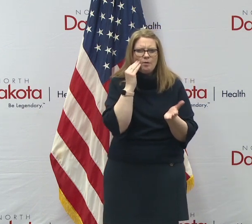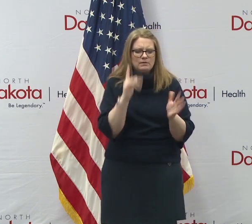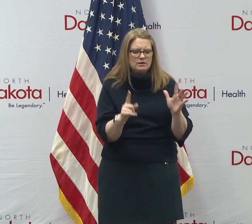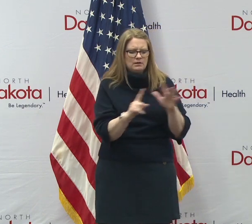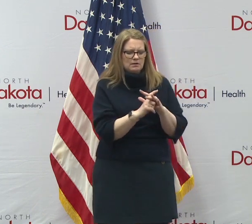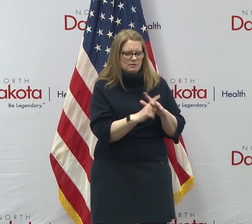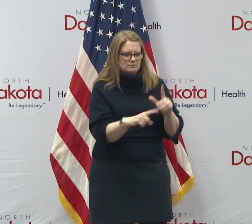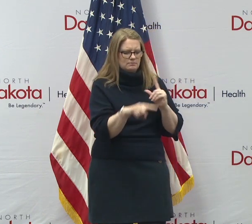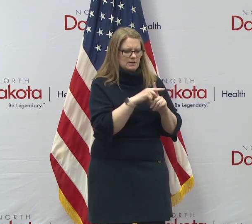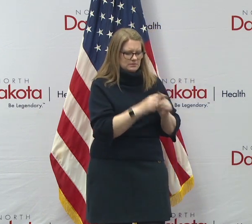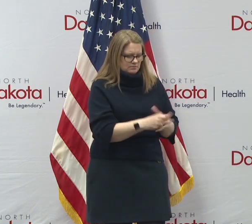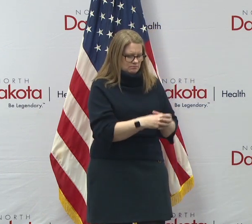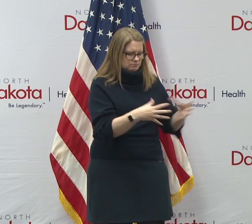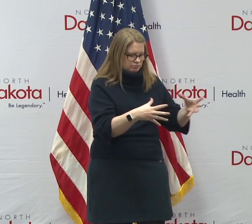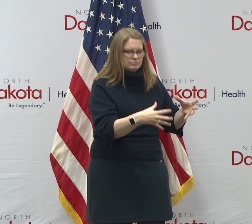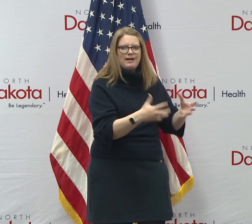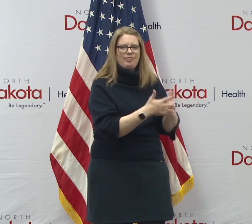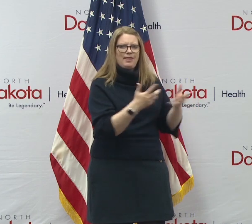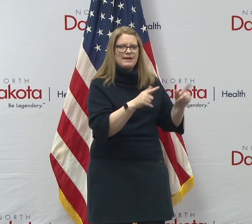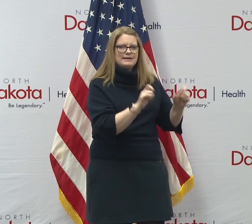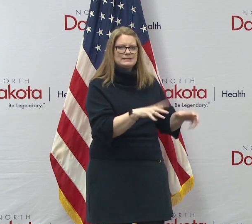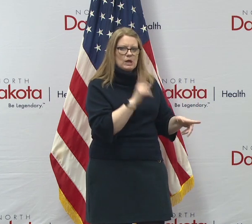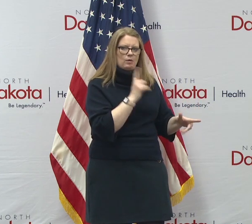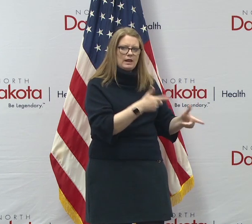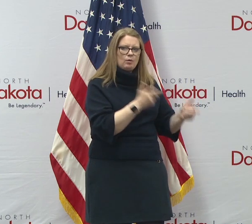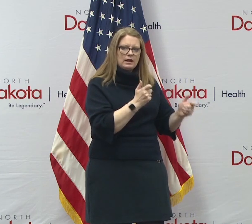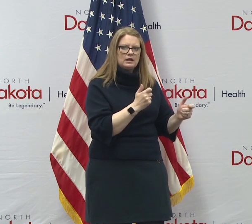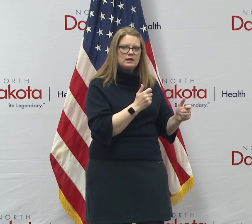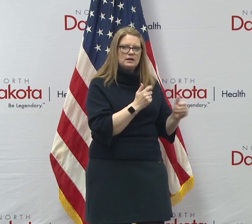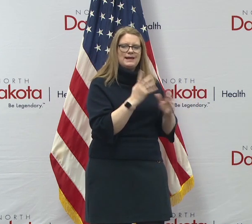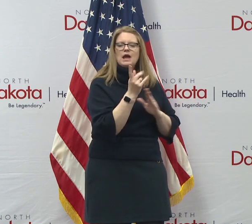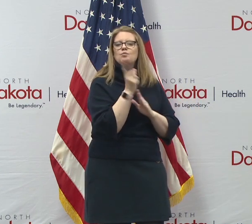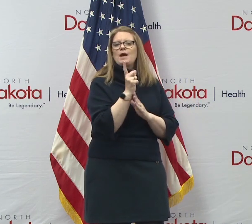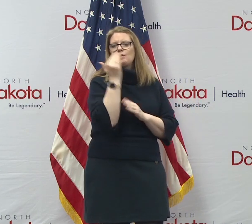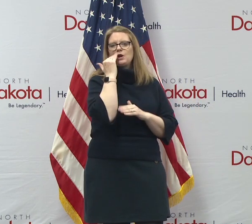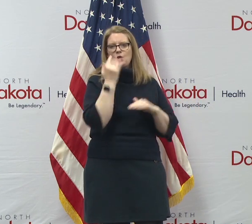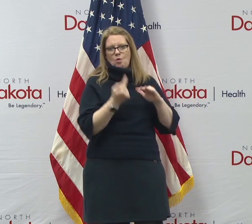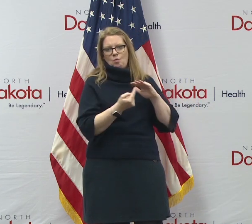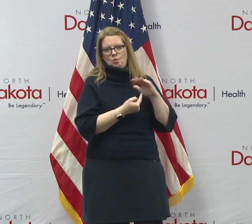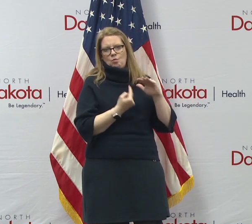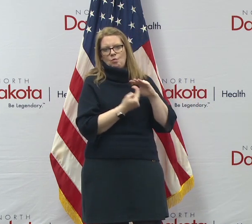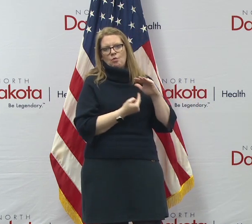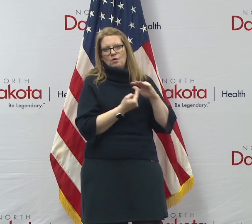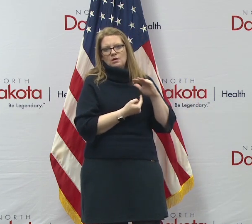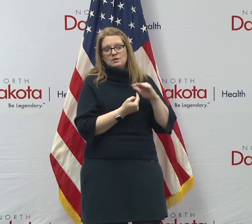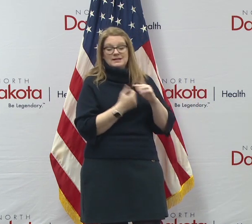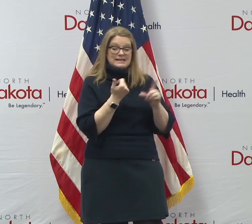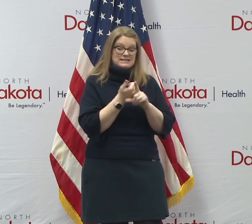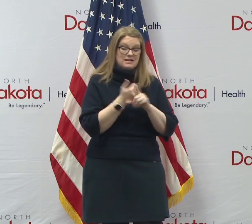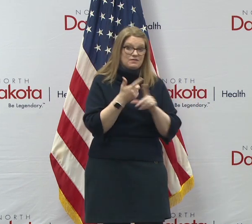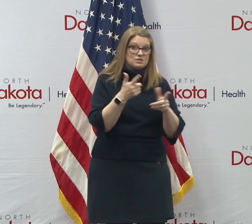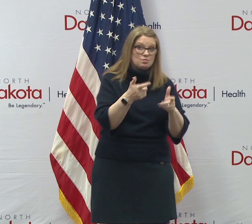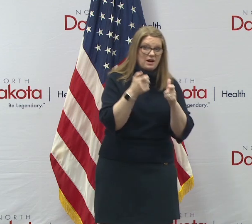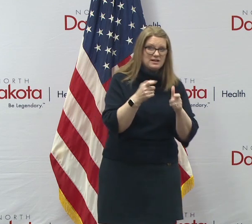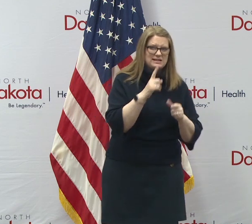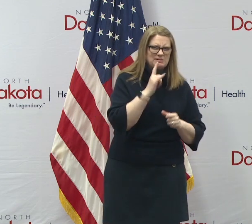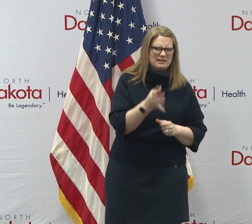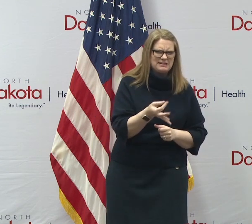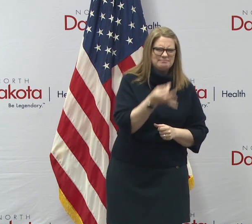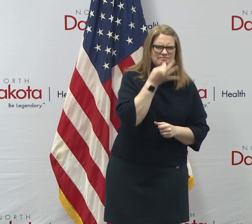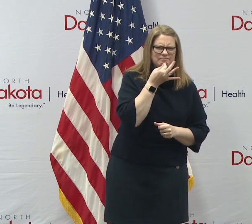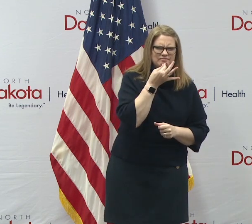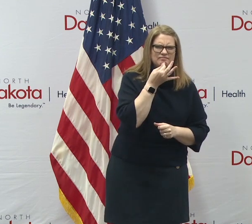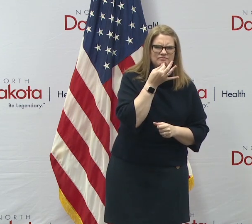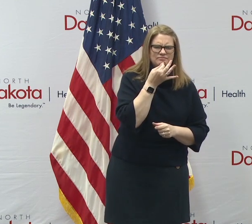come in and do a lot of testing really quickly and then know who to isolate because it's a very high acuity test. Even though it's rapid, it's, uh, as